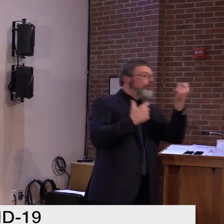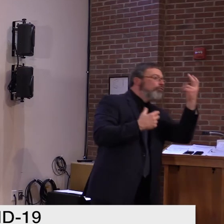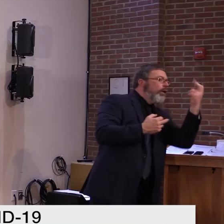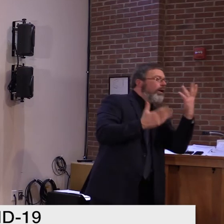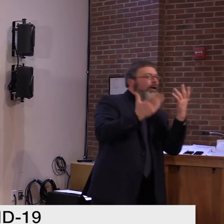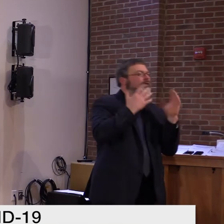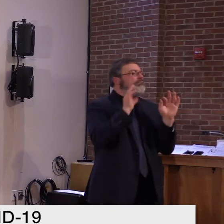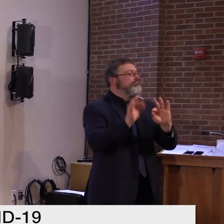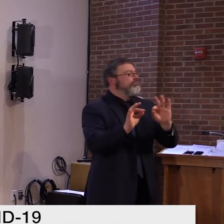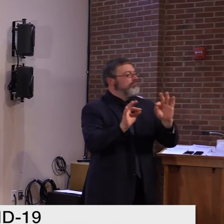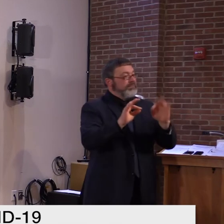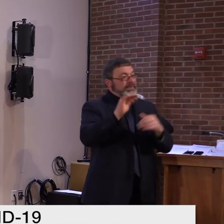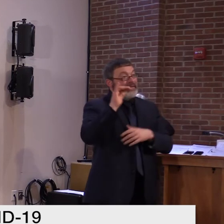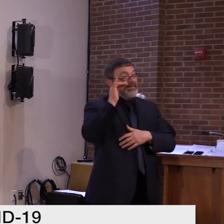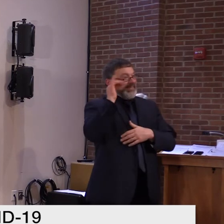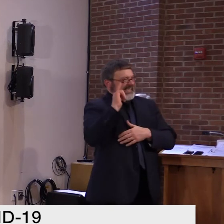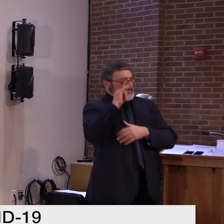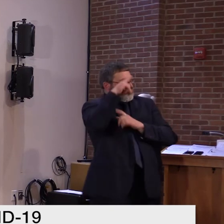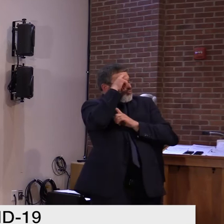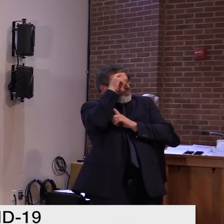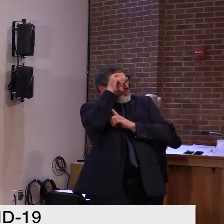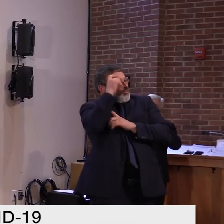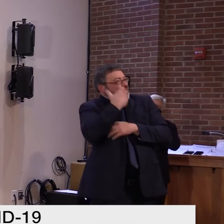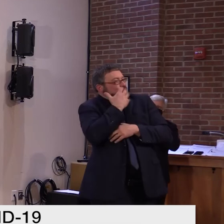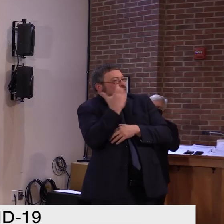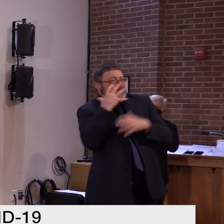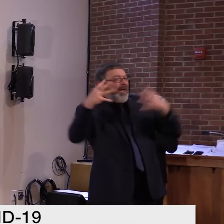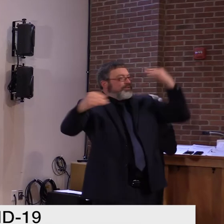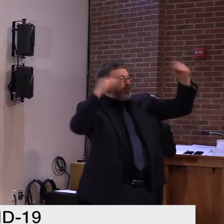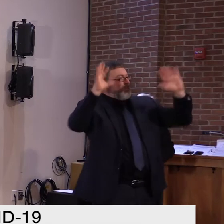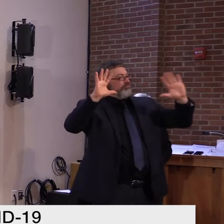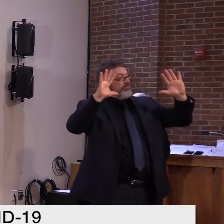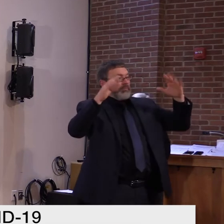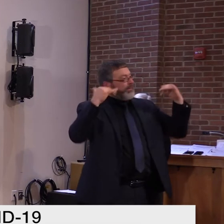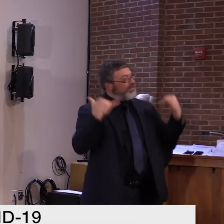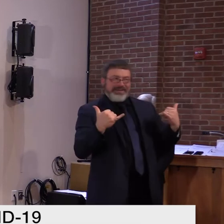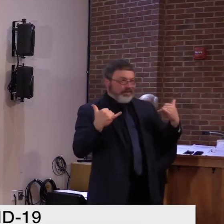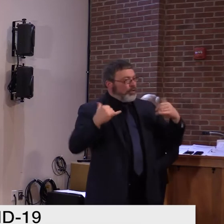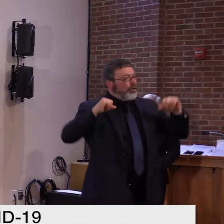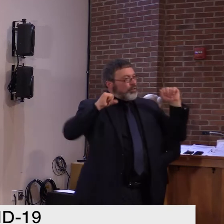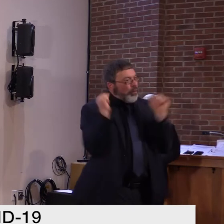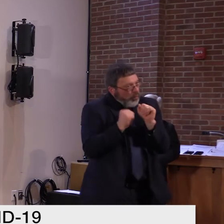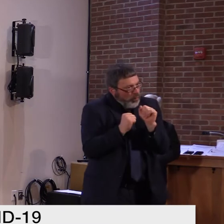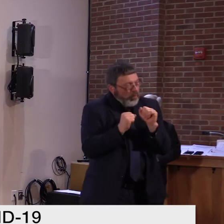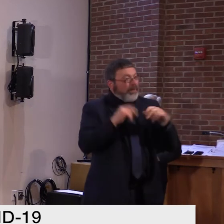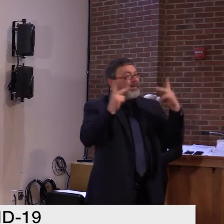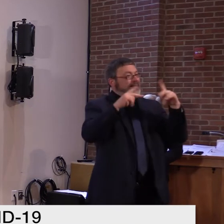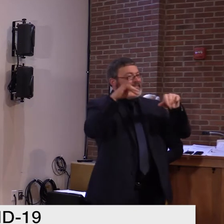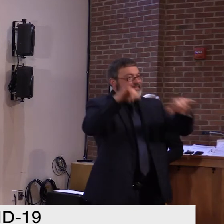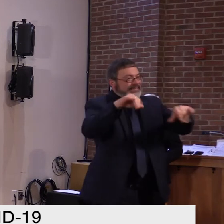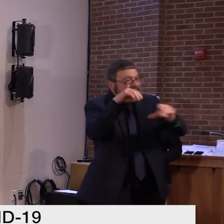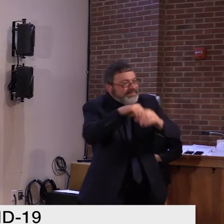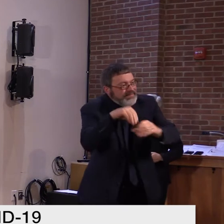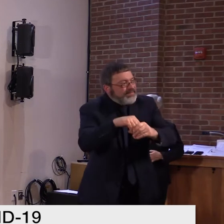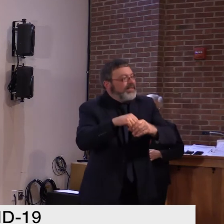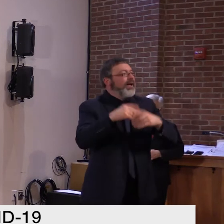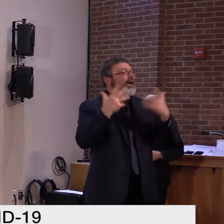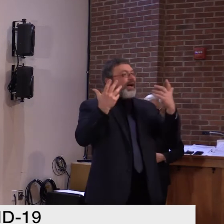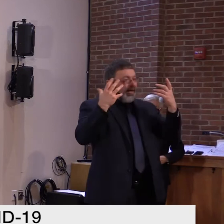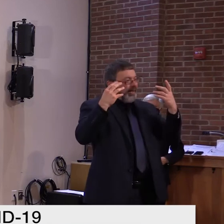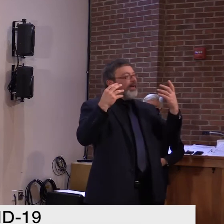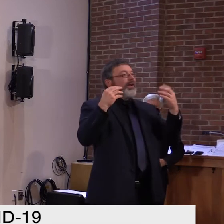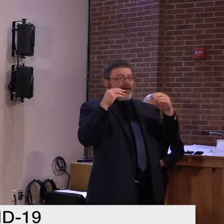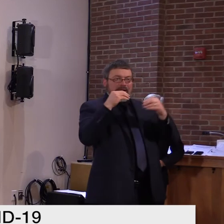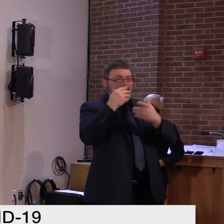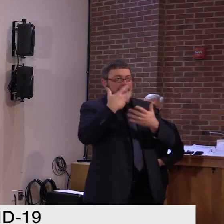before the recent warm snap, the weather got colder, people are more indoors and there were more gatherings. And as